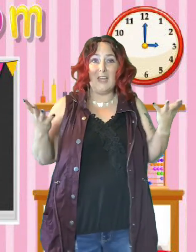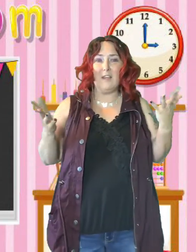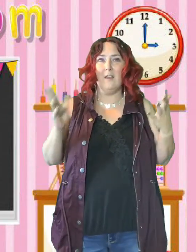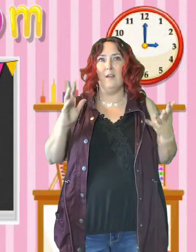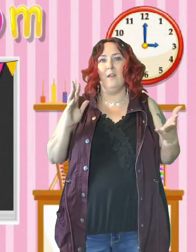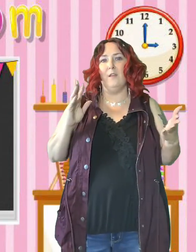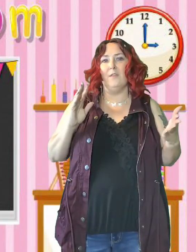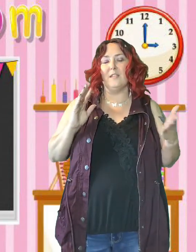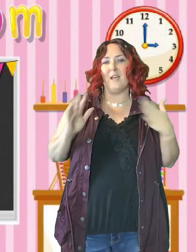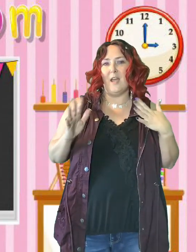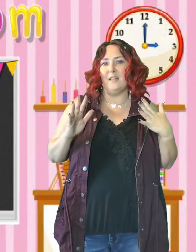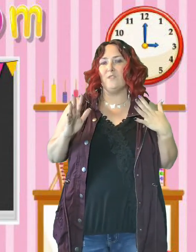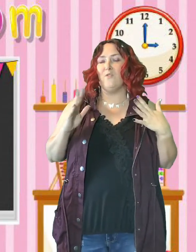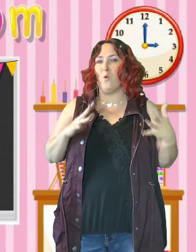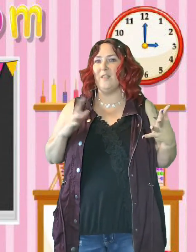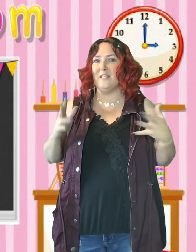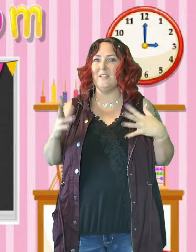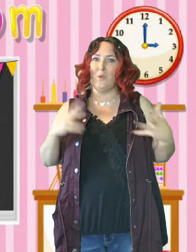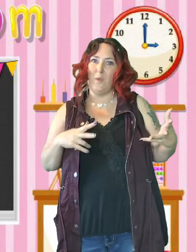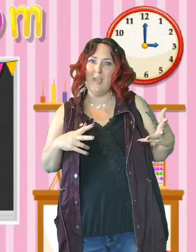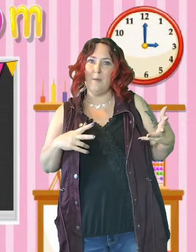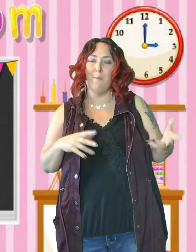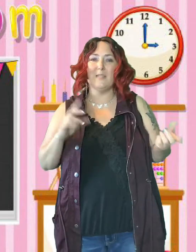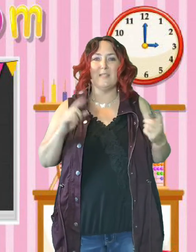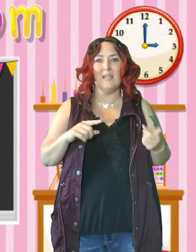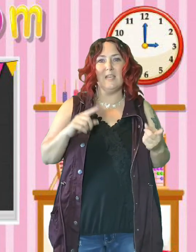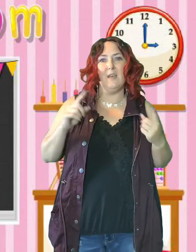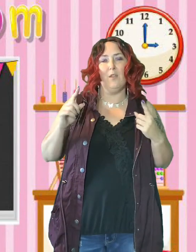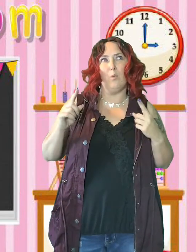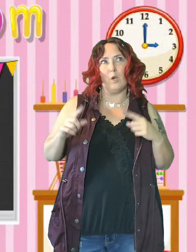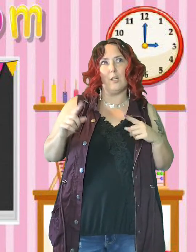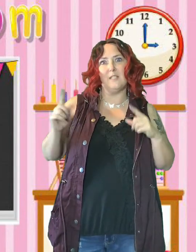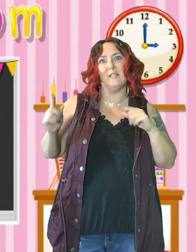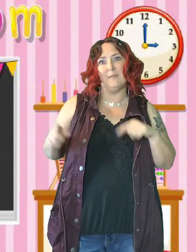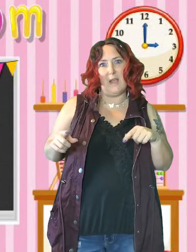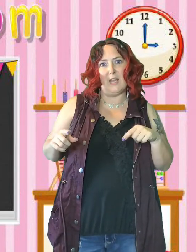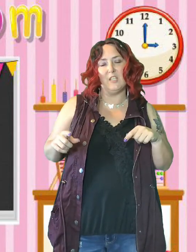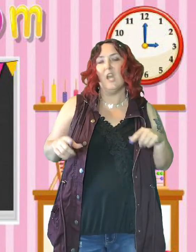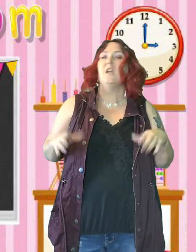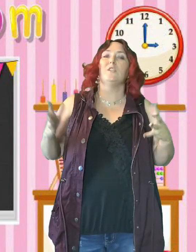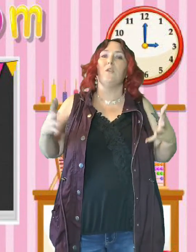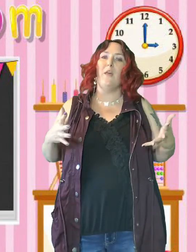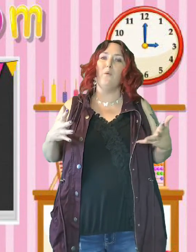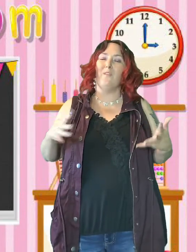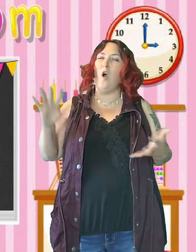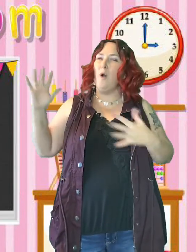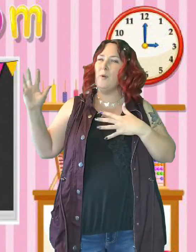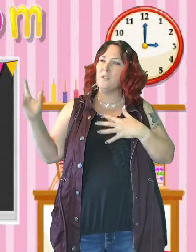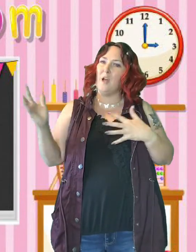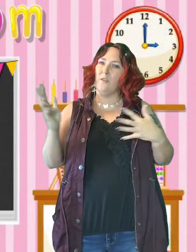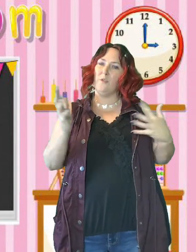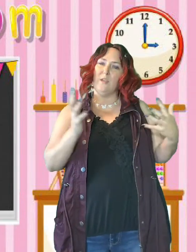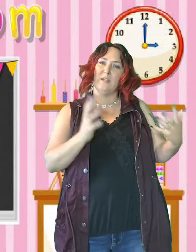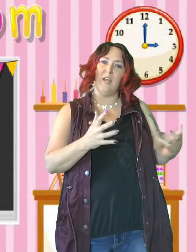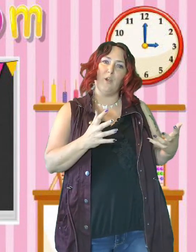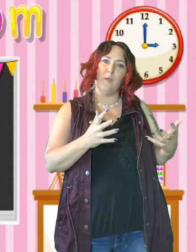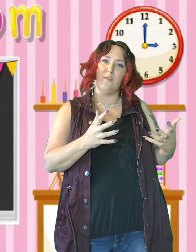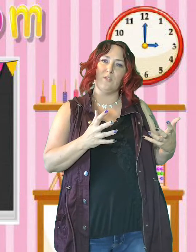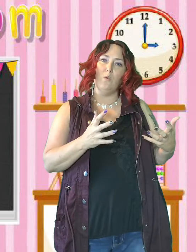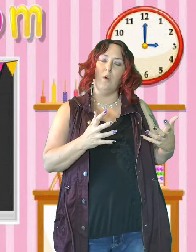the signs for the days of the week but sing the words in Spanish. So now that we've almost gotten through the entire week of school